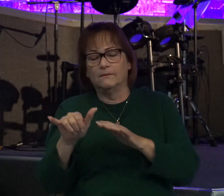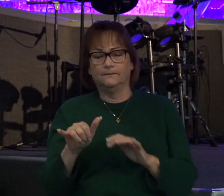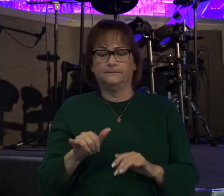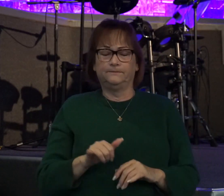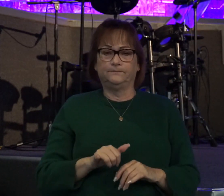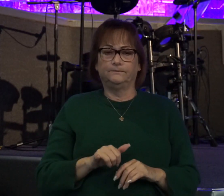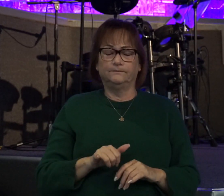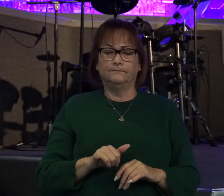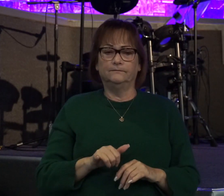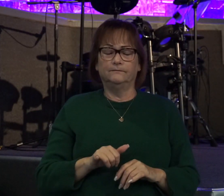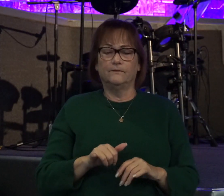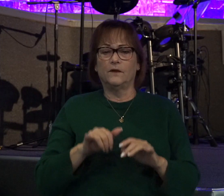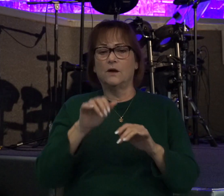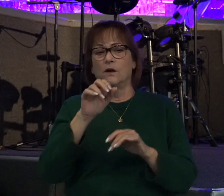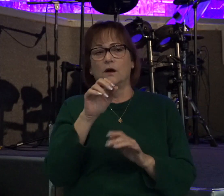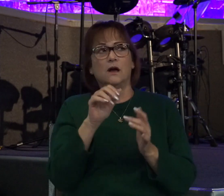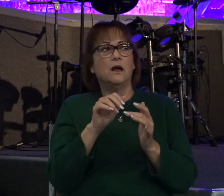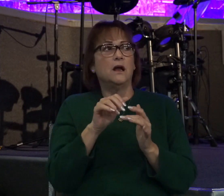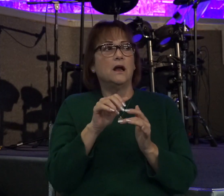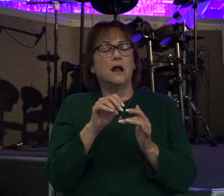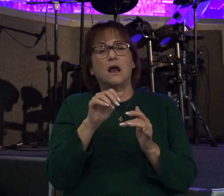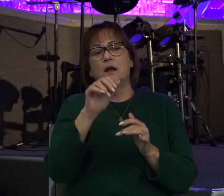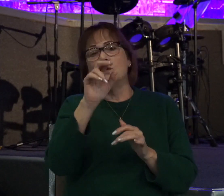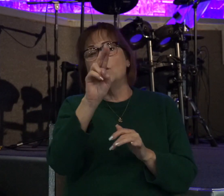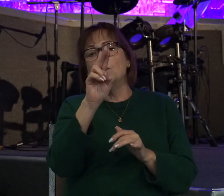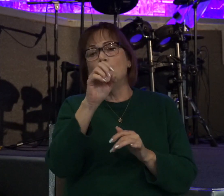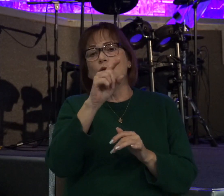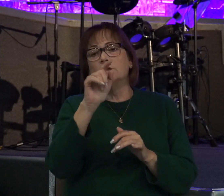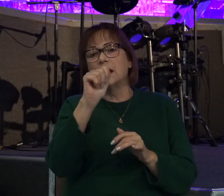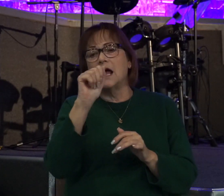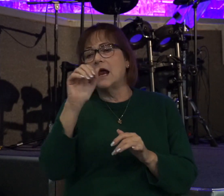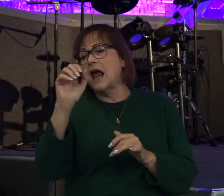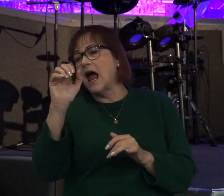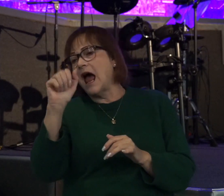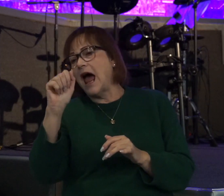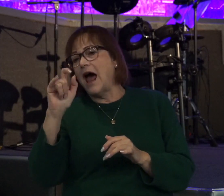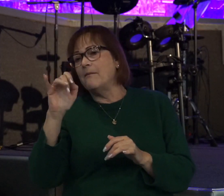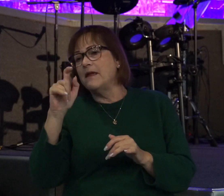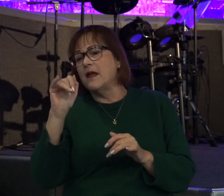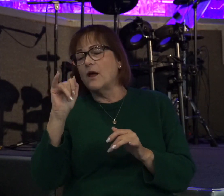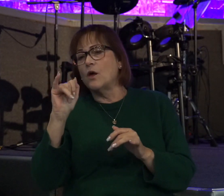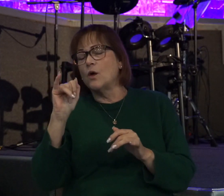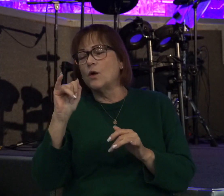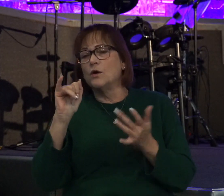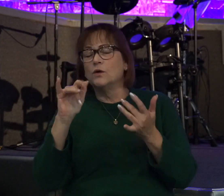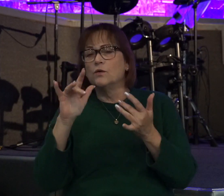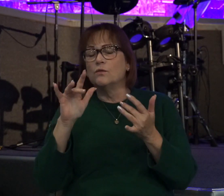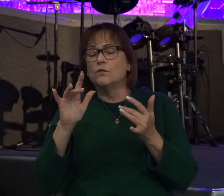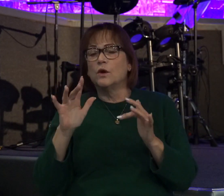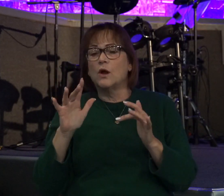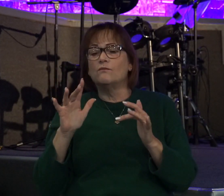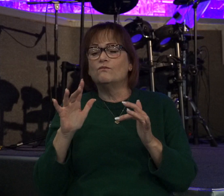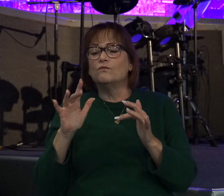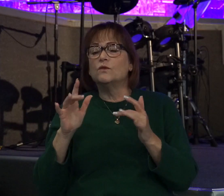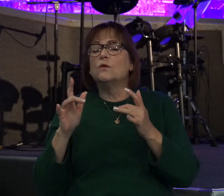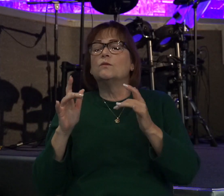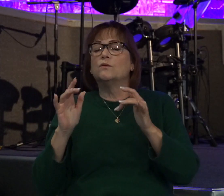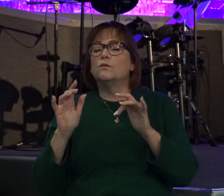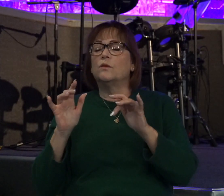Uzzah and Ahio, the sons of Abinadab, drove the new cart. And they brought it out of the house